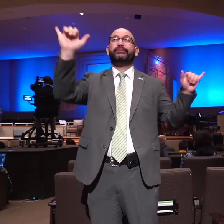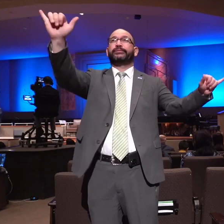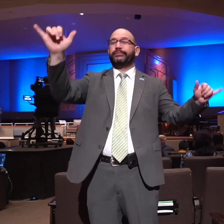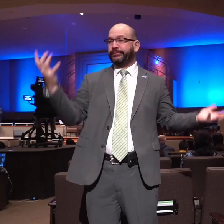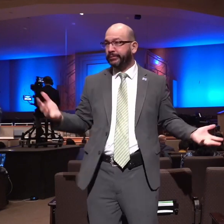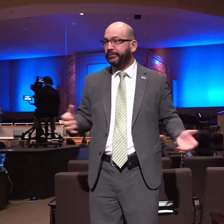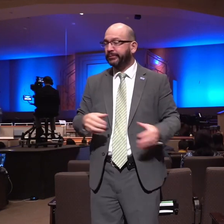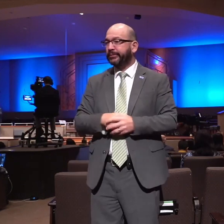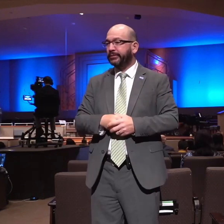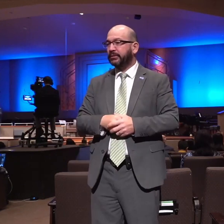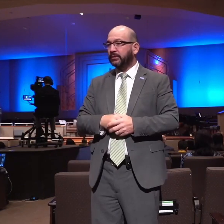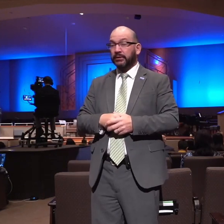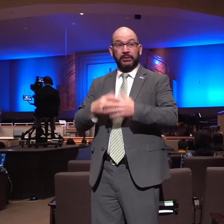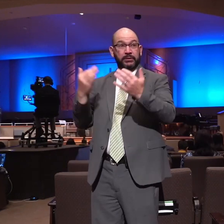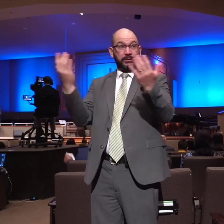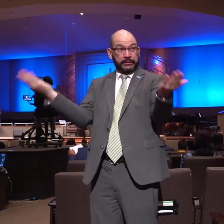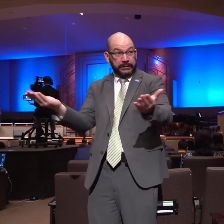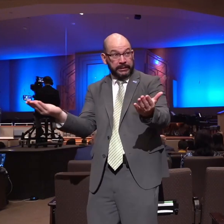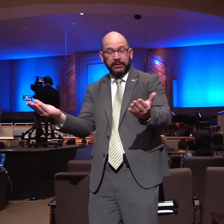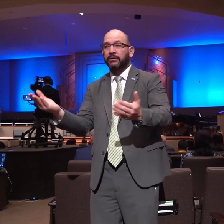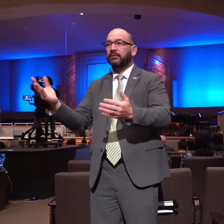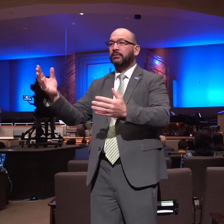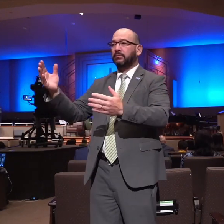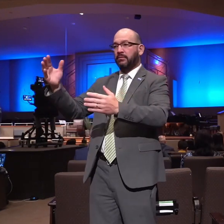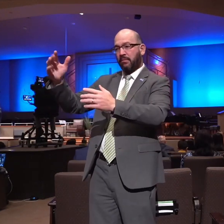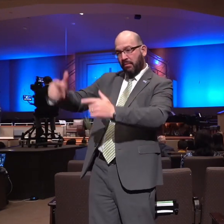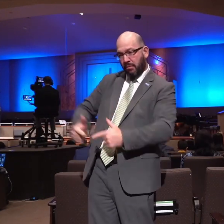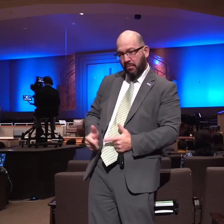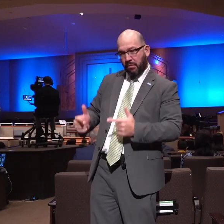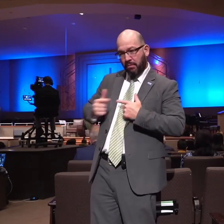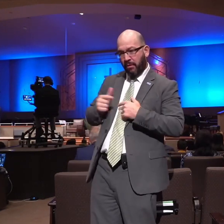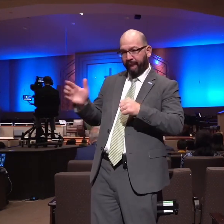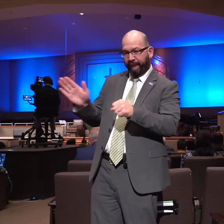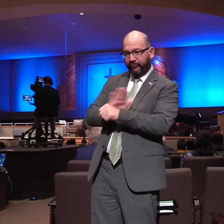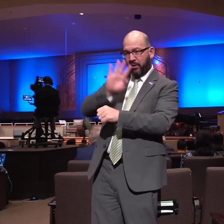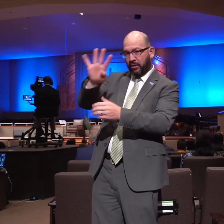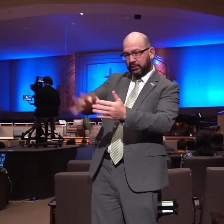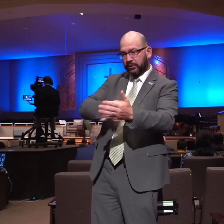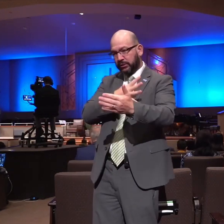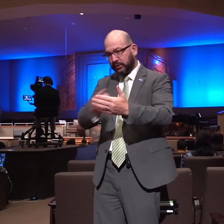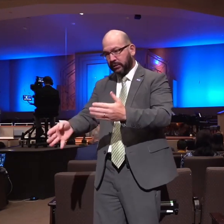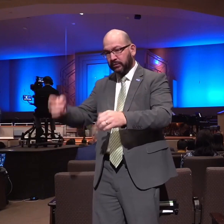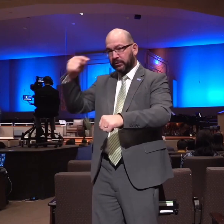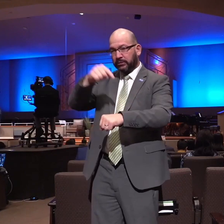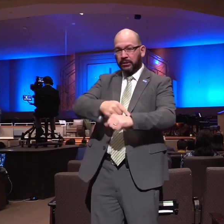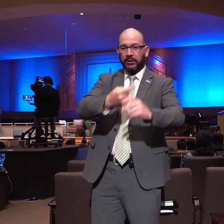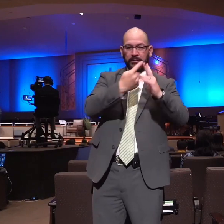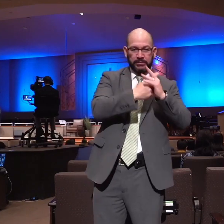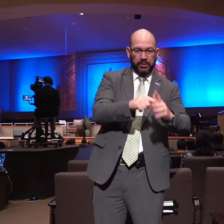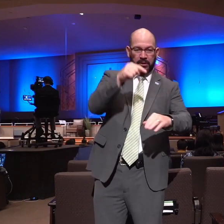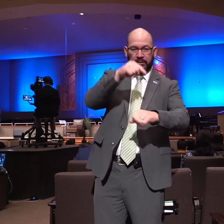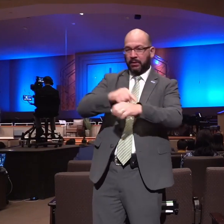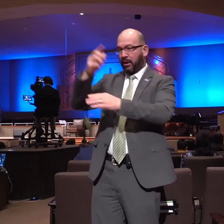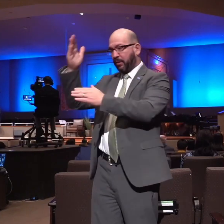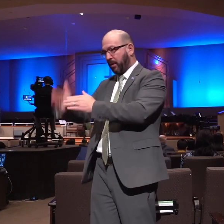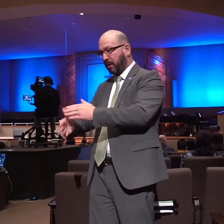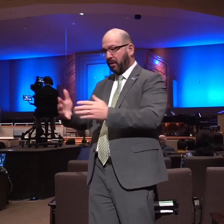on schedules on planning things coming but understand that time